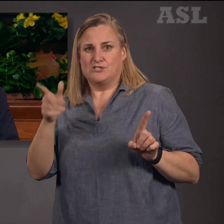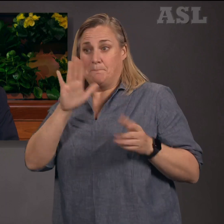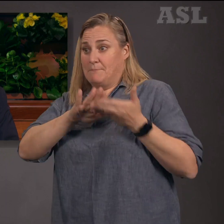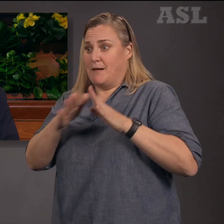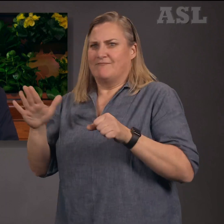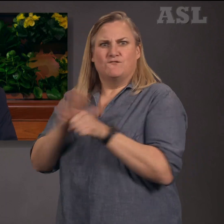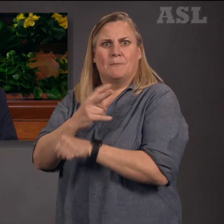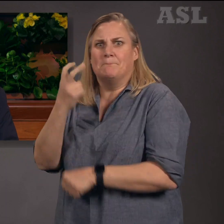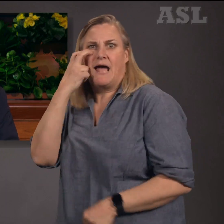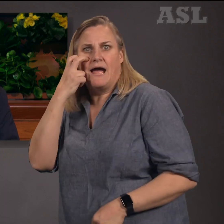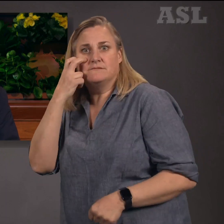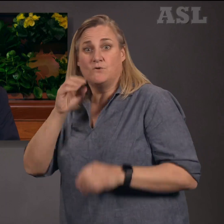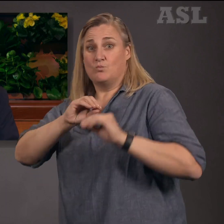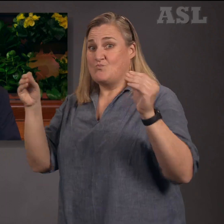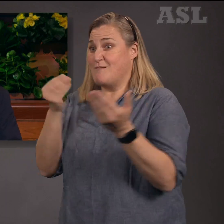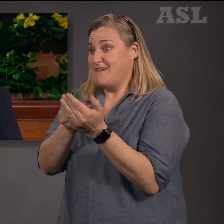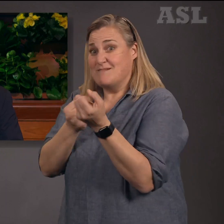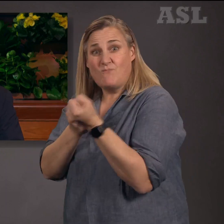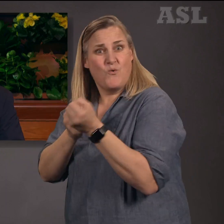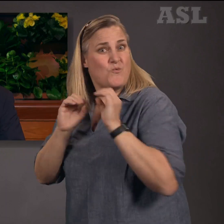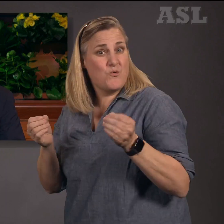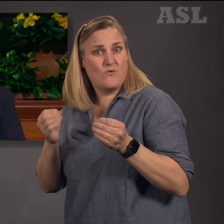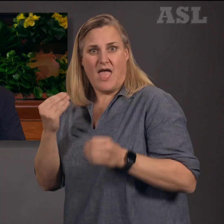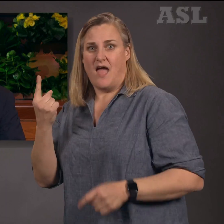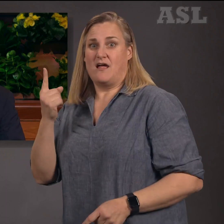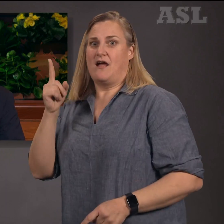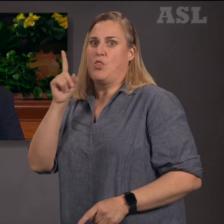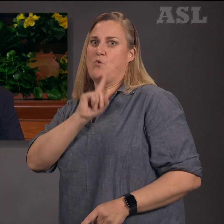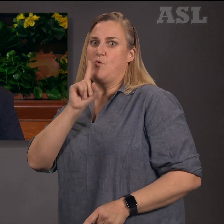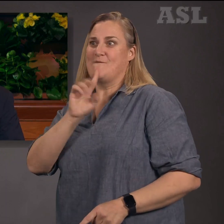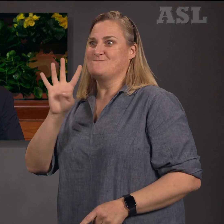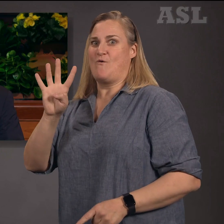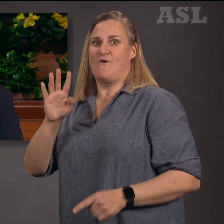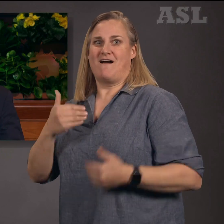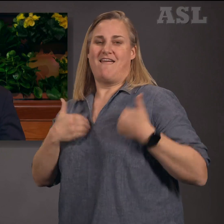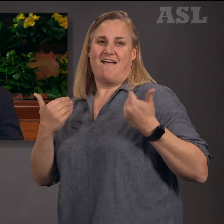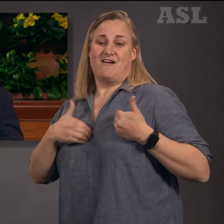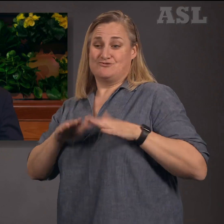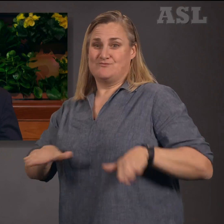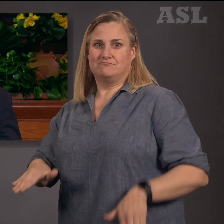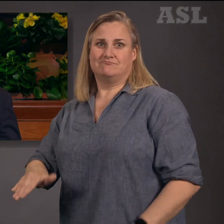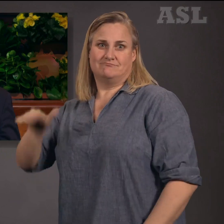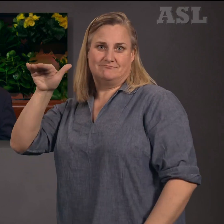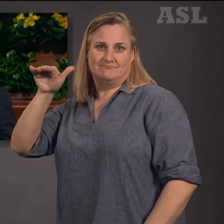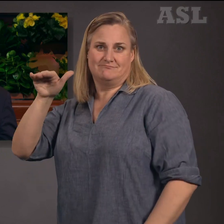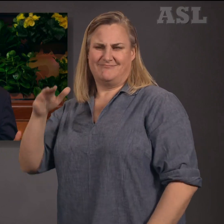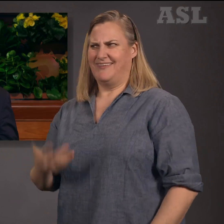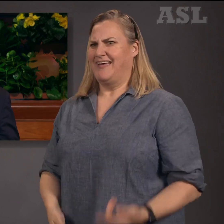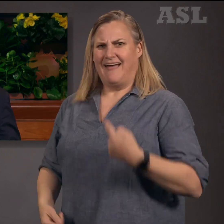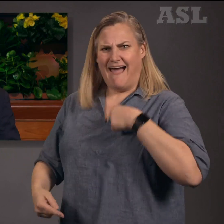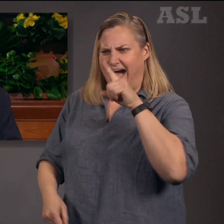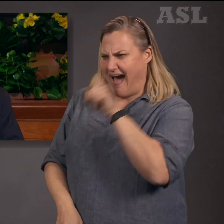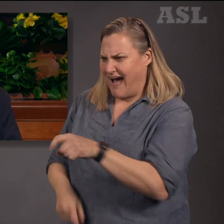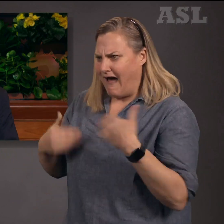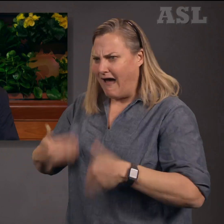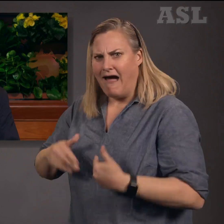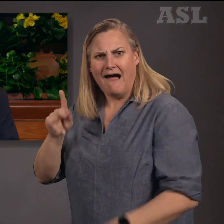support, and left alone to raise four growing children. I asked Casey how she could handle such a bleak